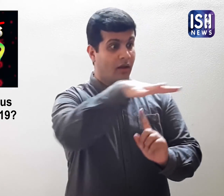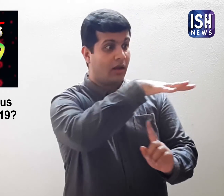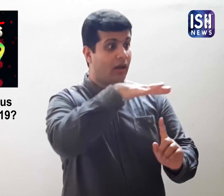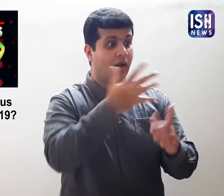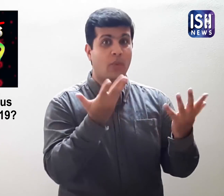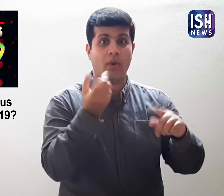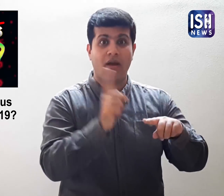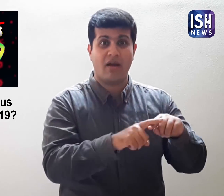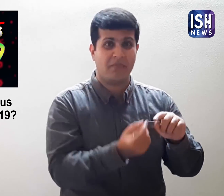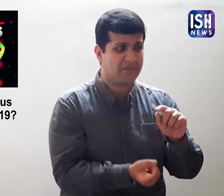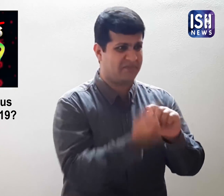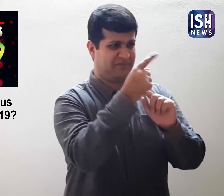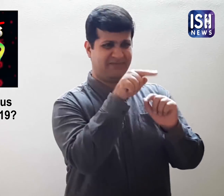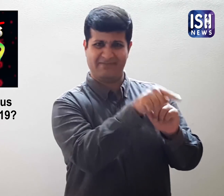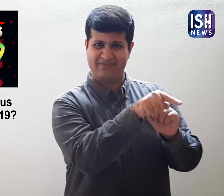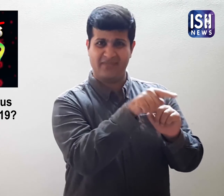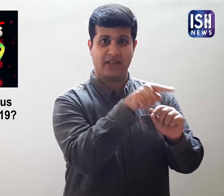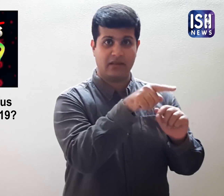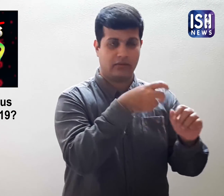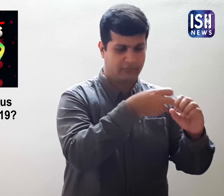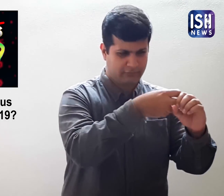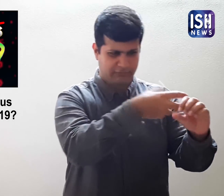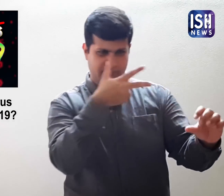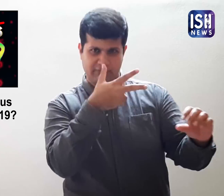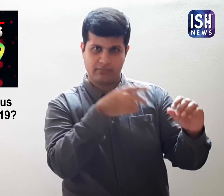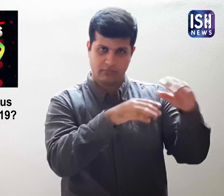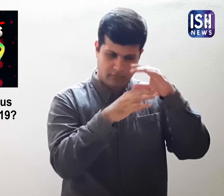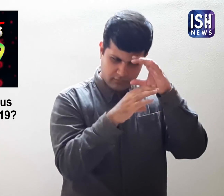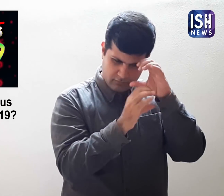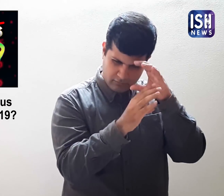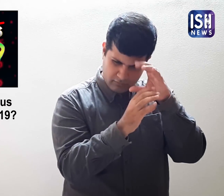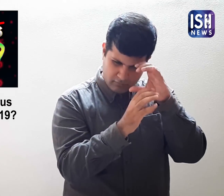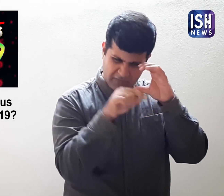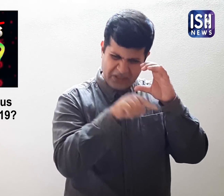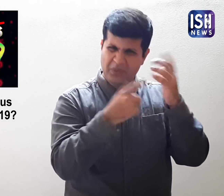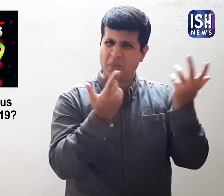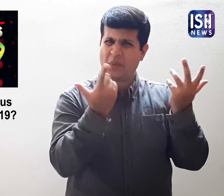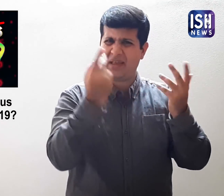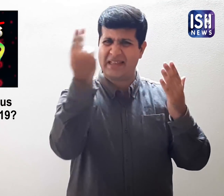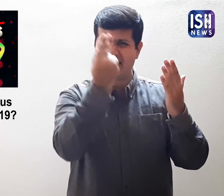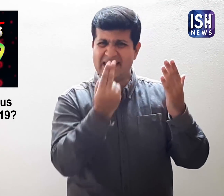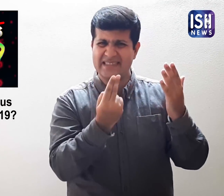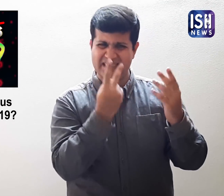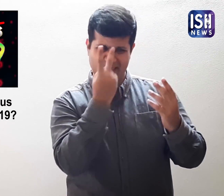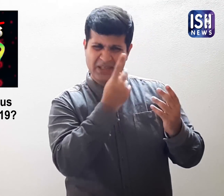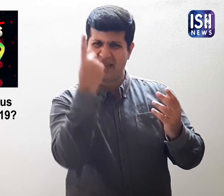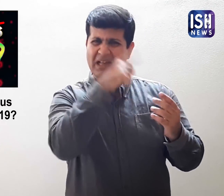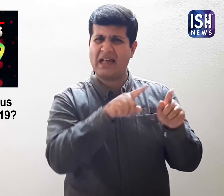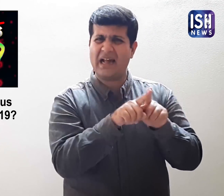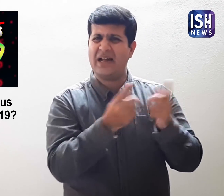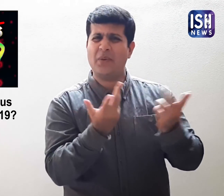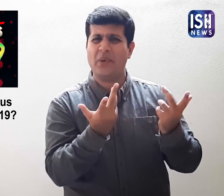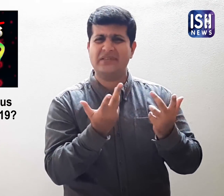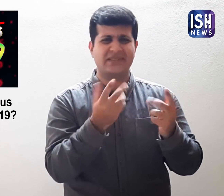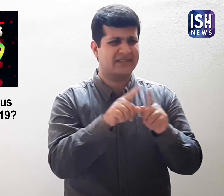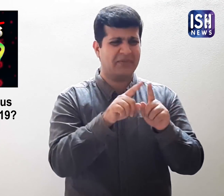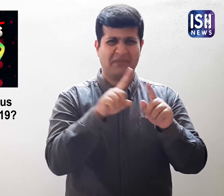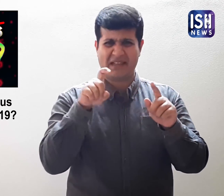When the virus emerged, it was properly studied, its genetic